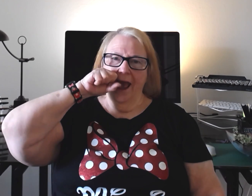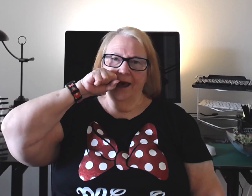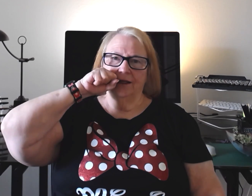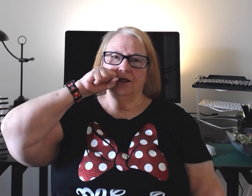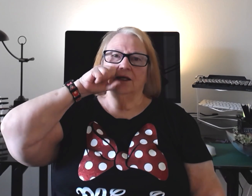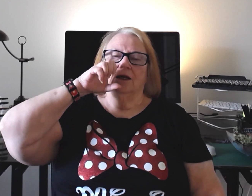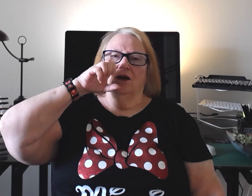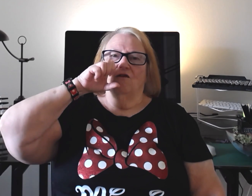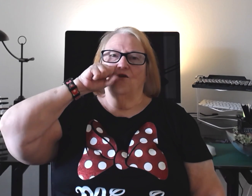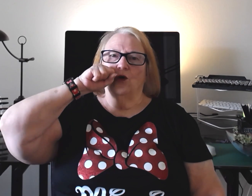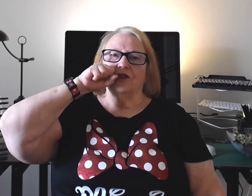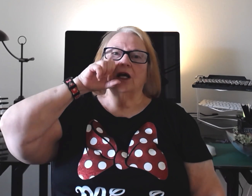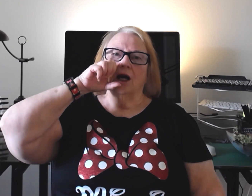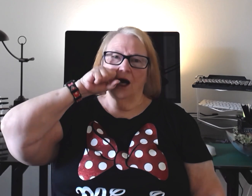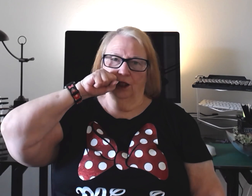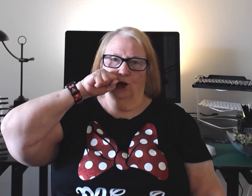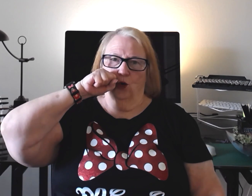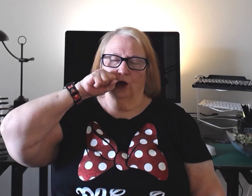for the color orange.